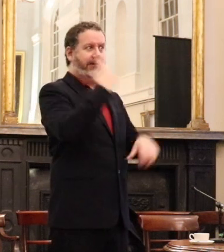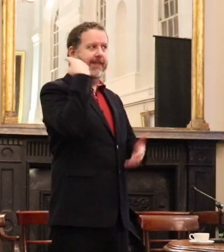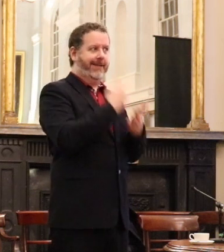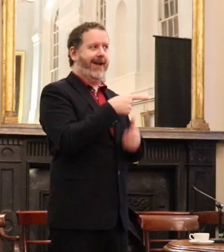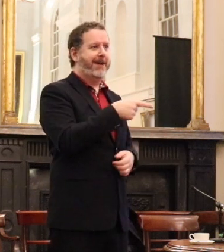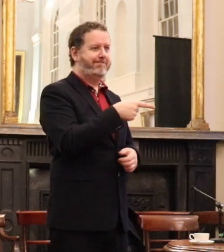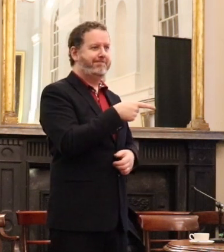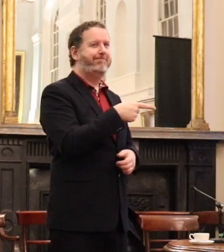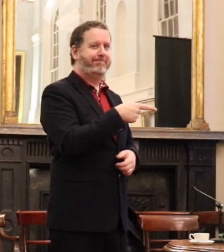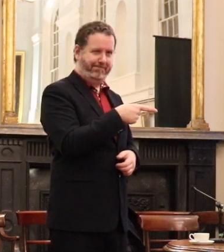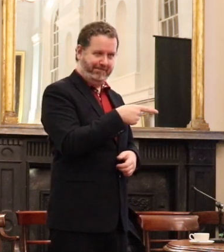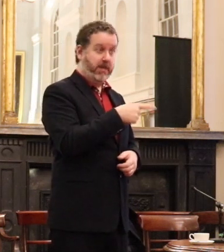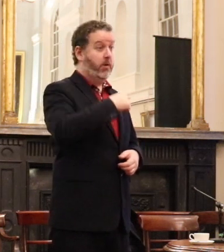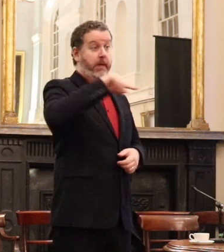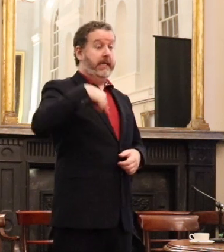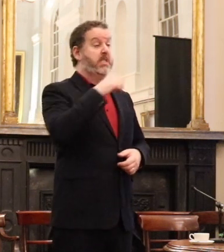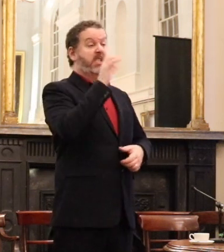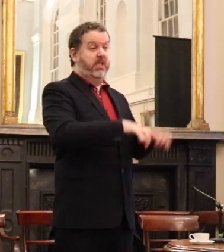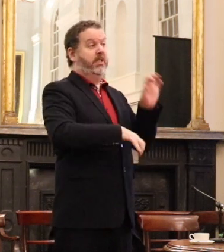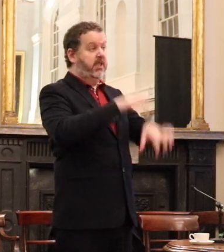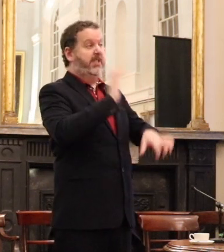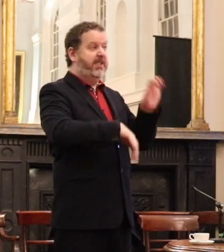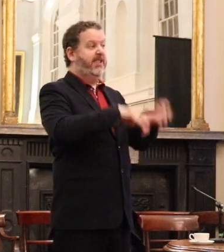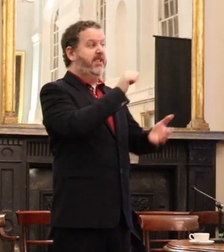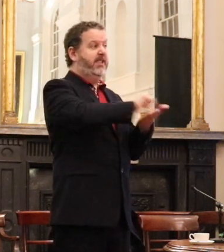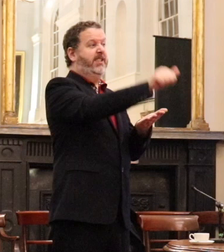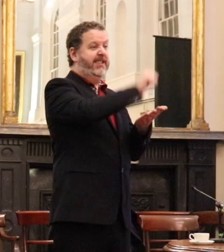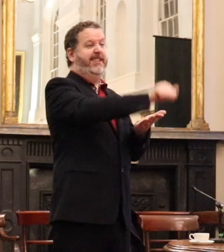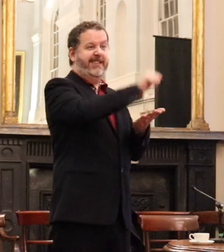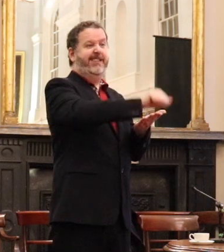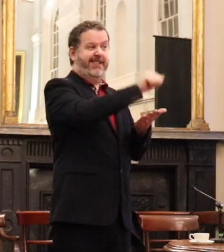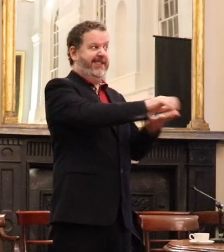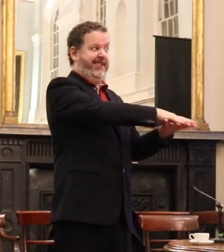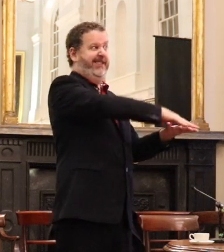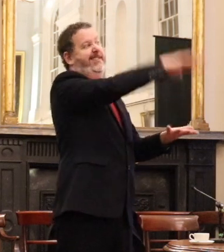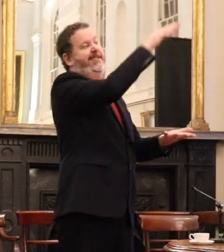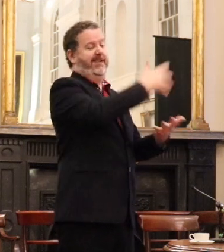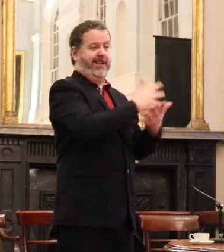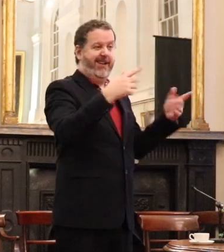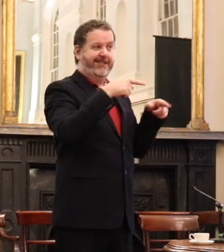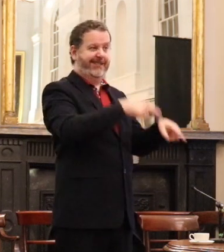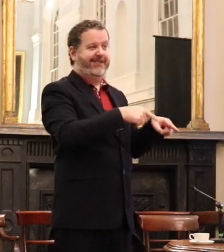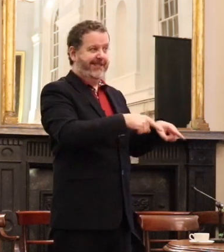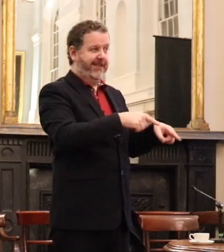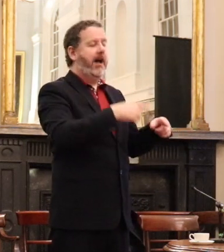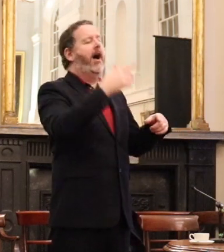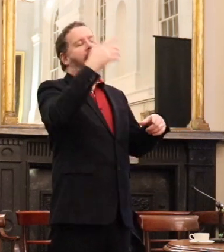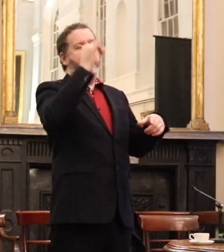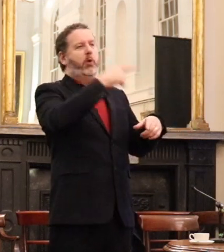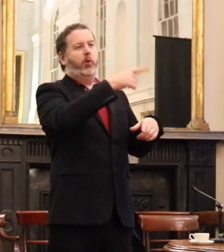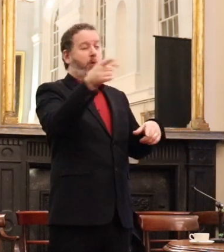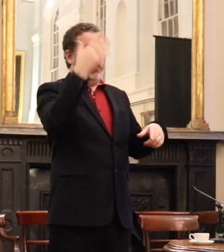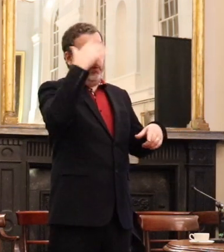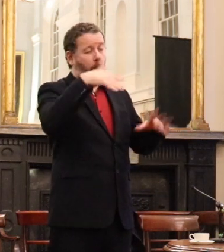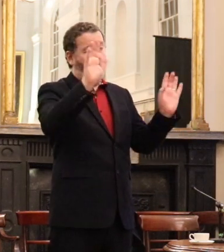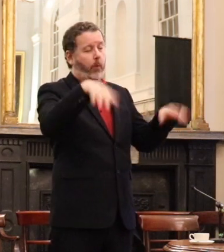we punched out so many opinions of it. And the one thing we learned in that, again, I'm sorry for those are some spacey lessons, but you can